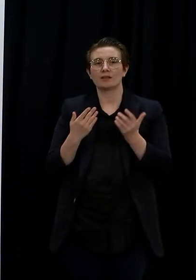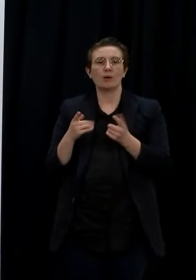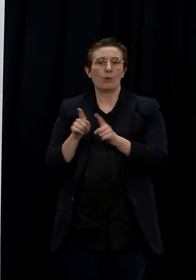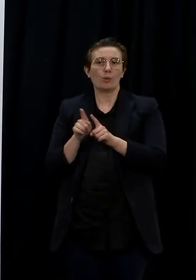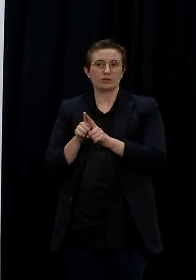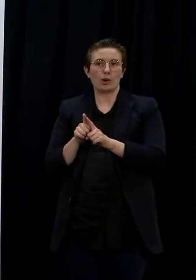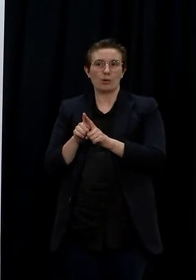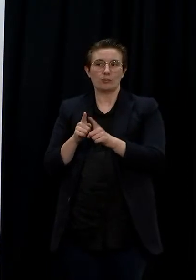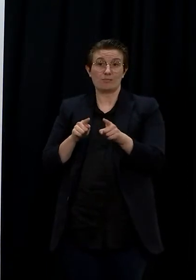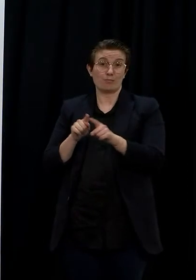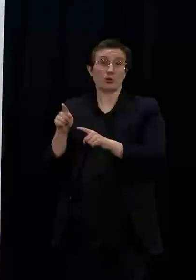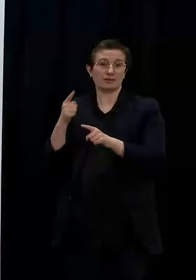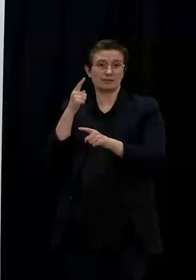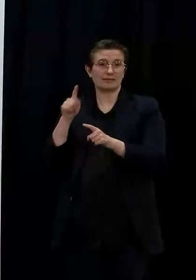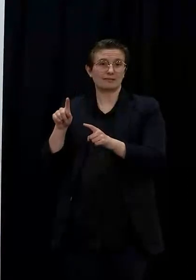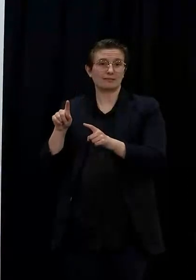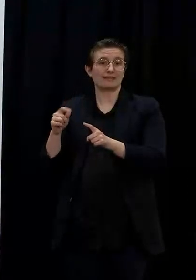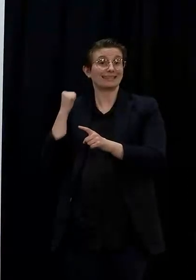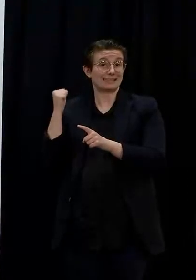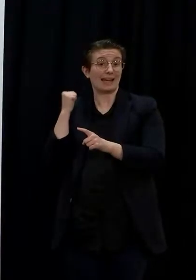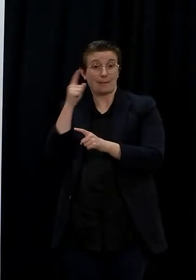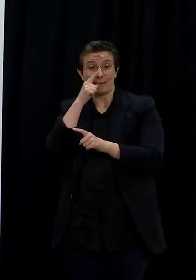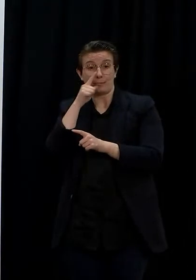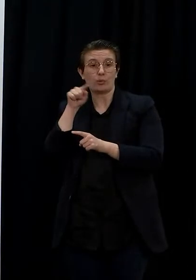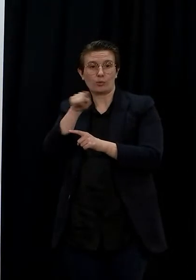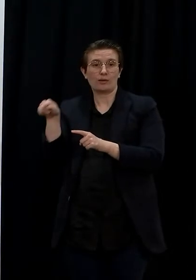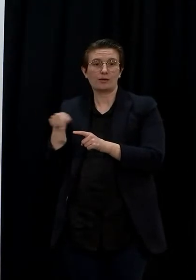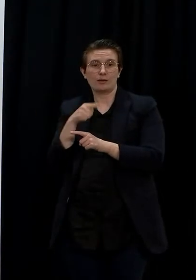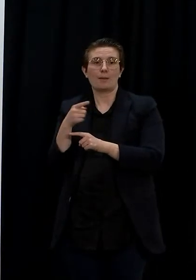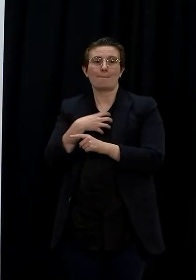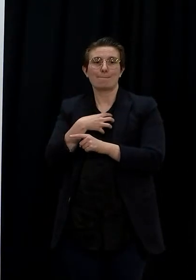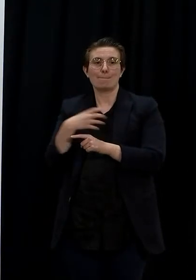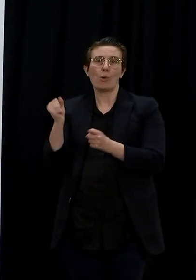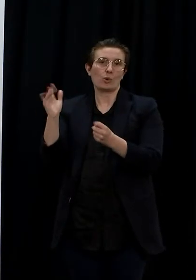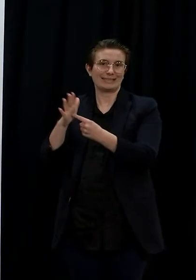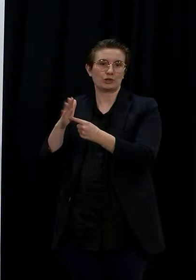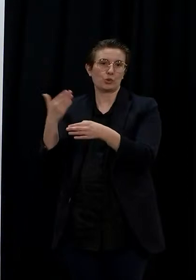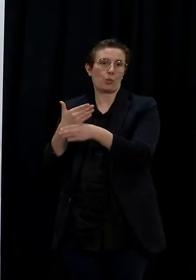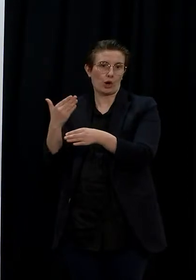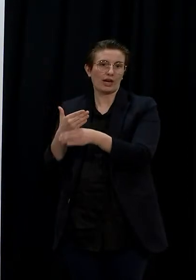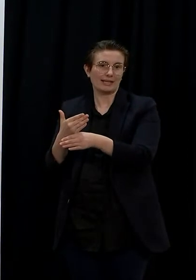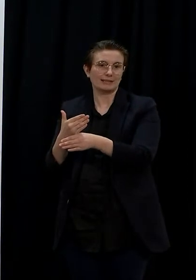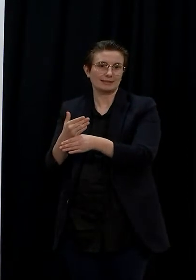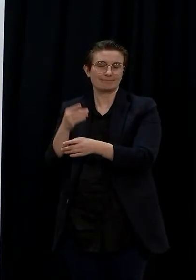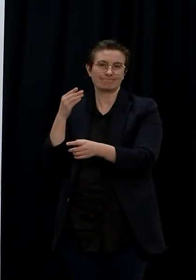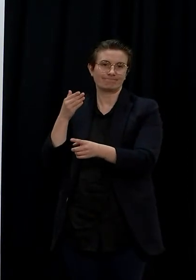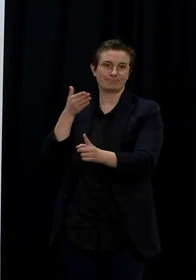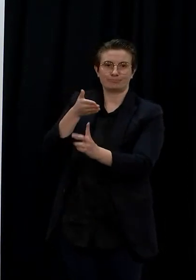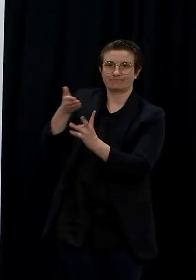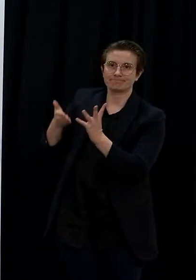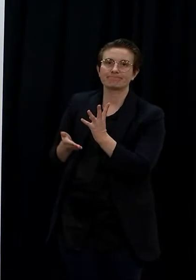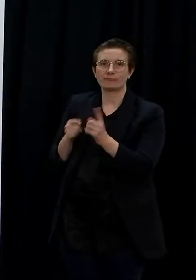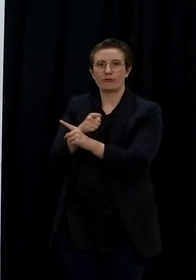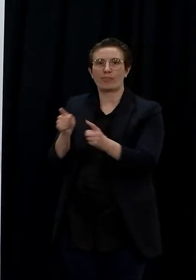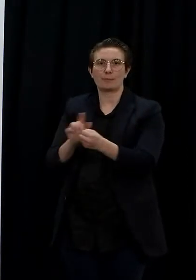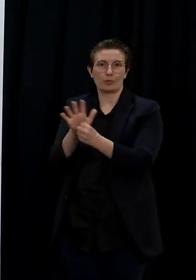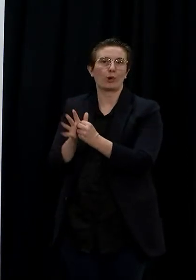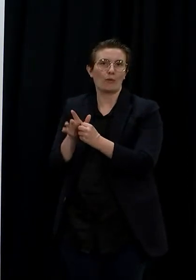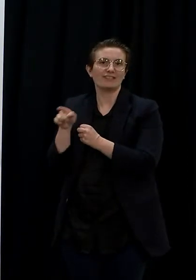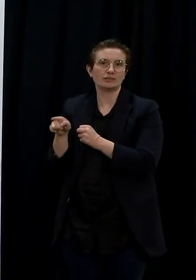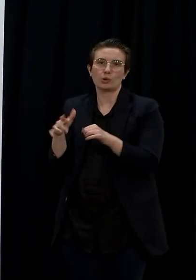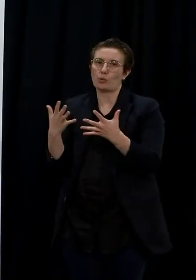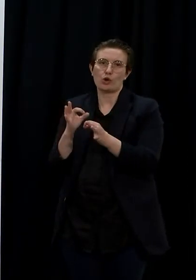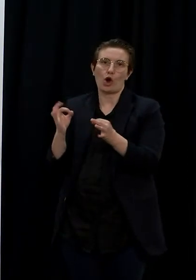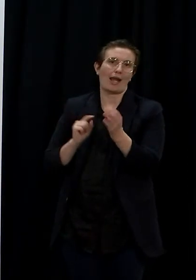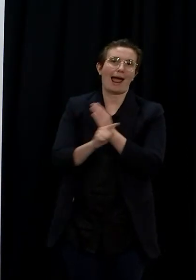clinics. So is that an acceptable, I know there's no acceptable level of risk, but in terms of those essential services and just the fact that people are